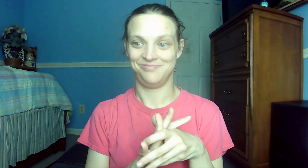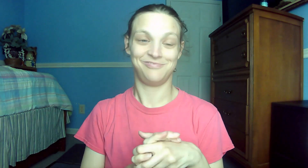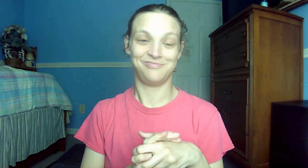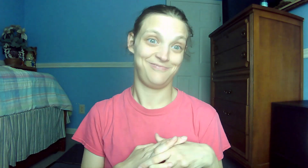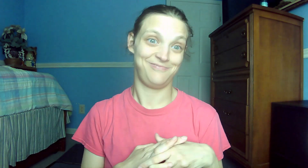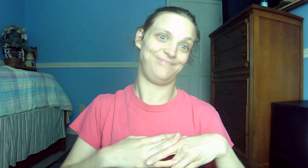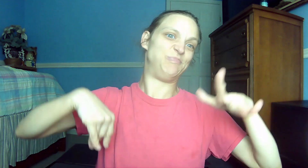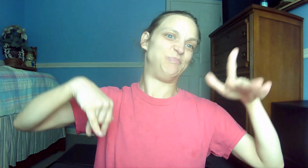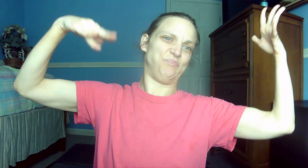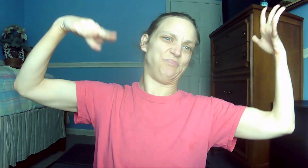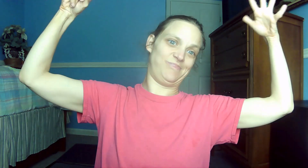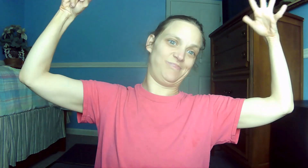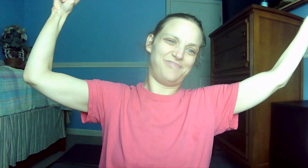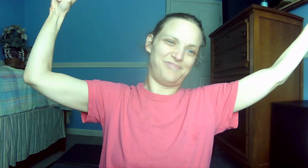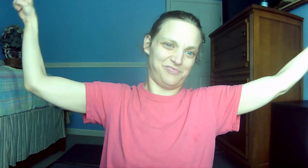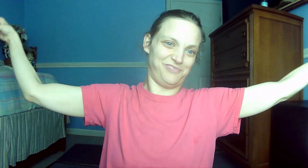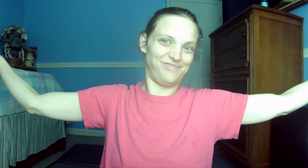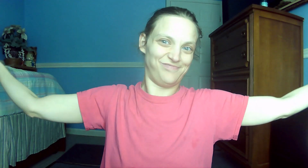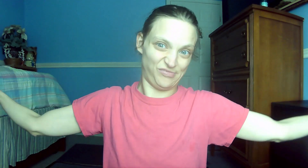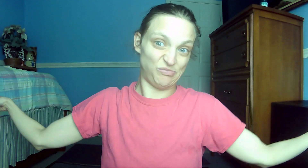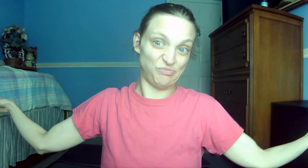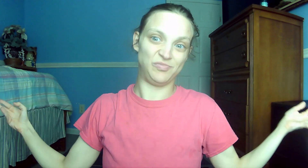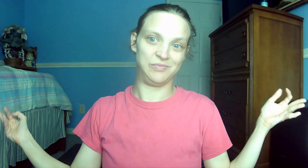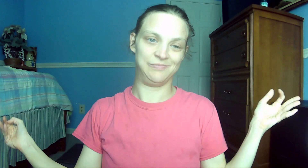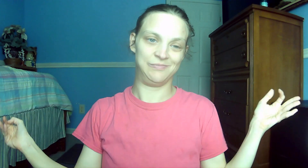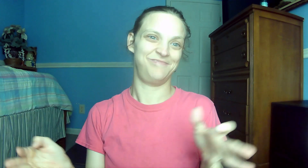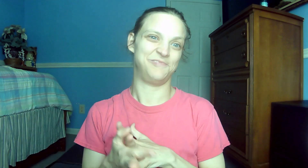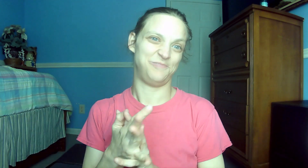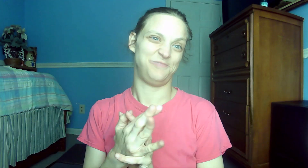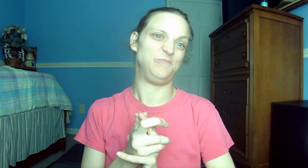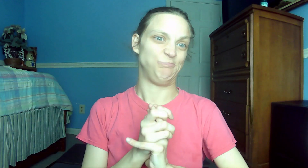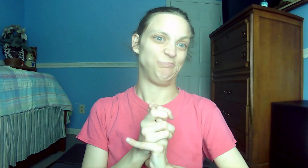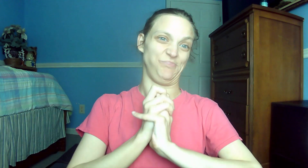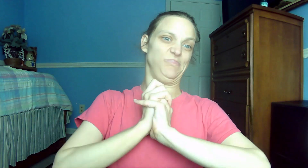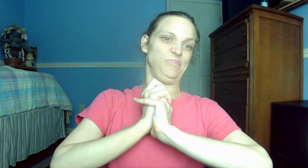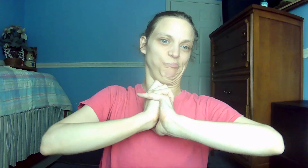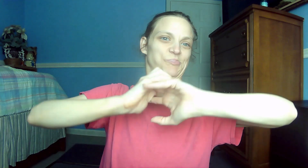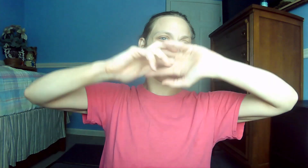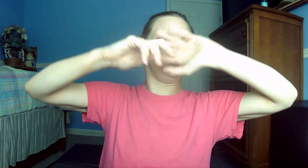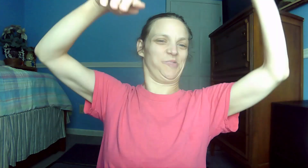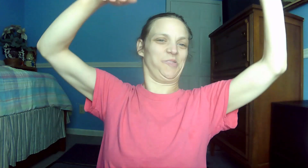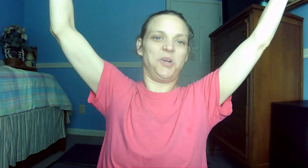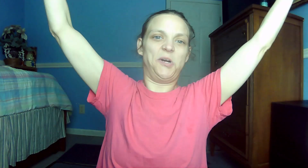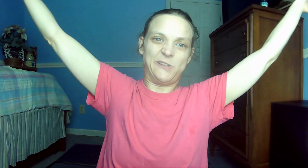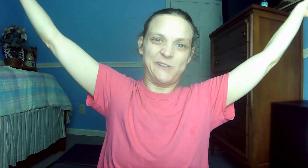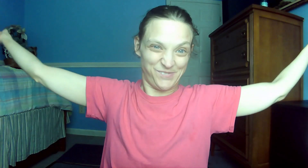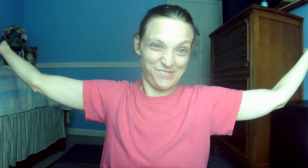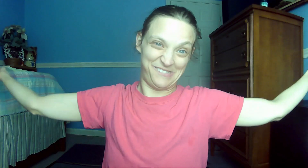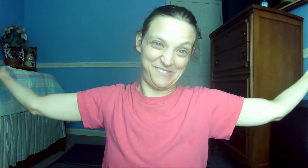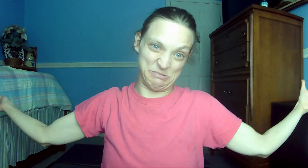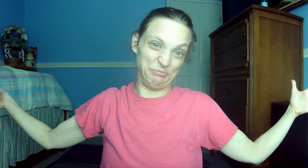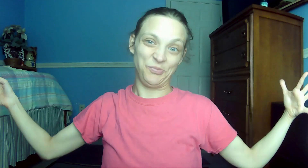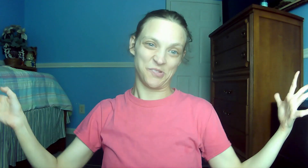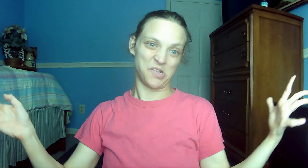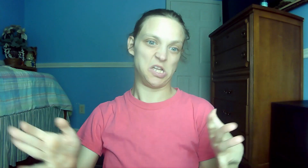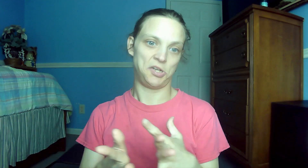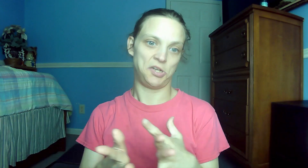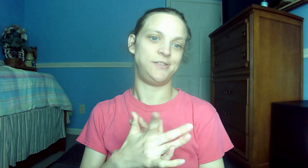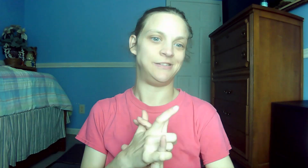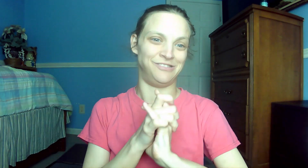Philippians 2.5 In your relationships with one another, have the same attitude of mind Christ Jesus had. 14.